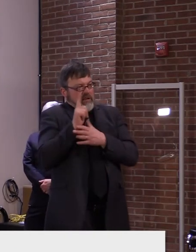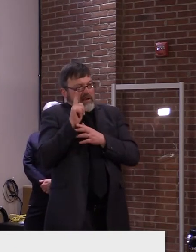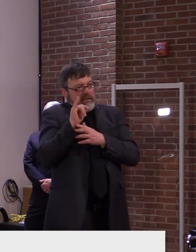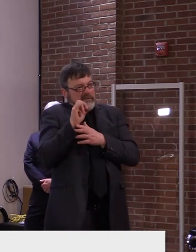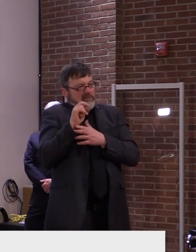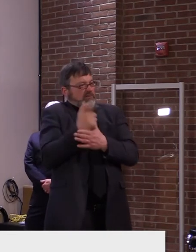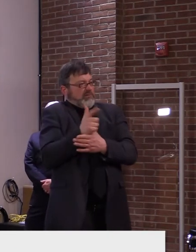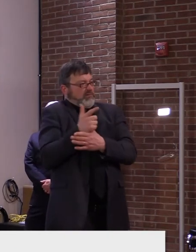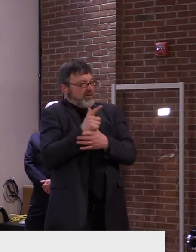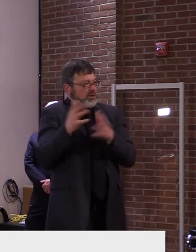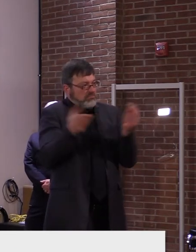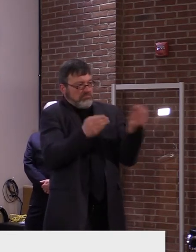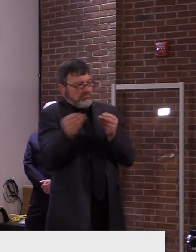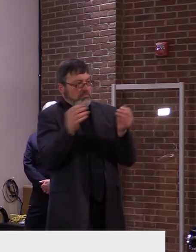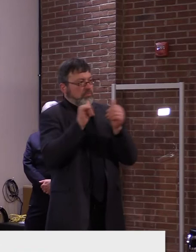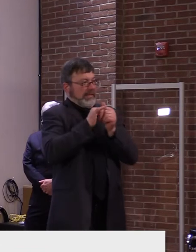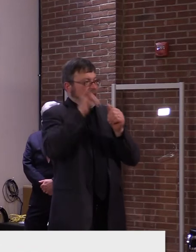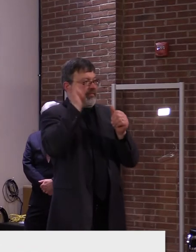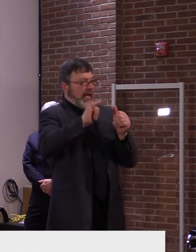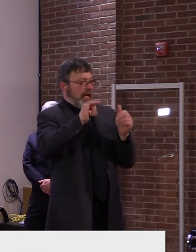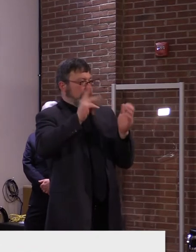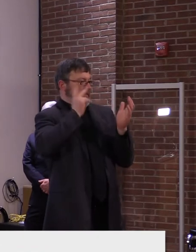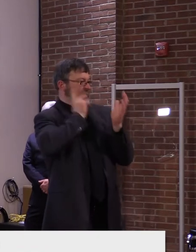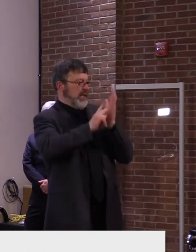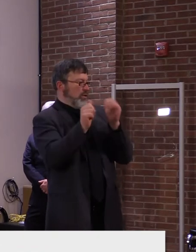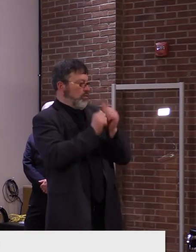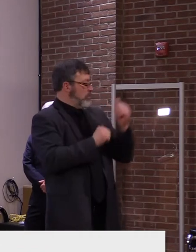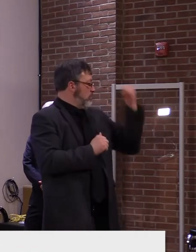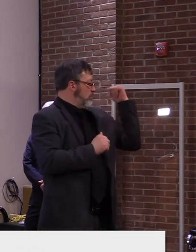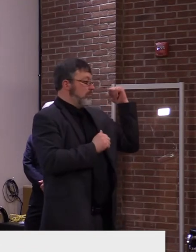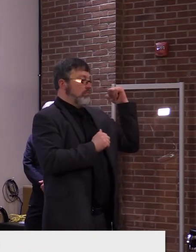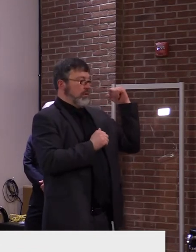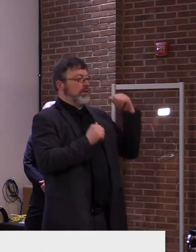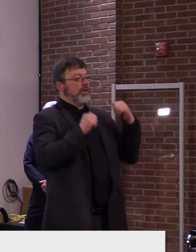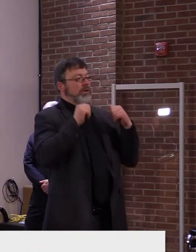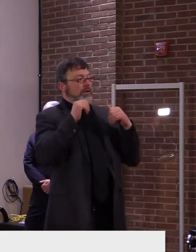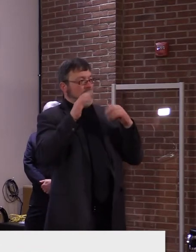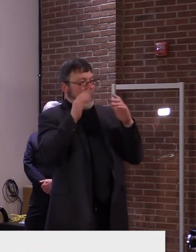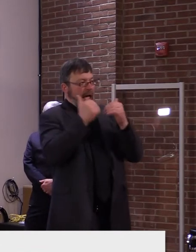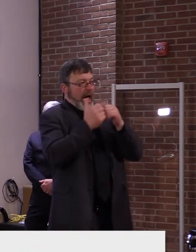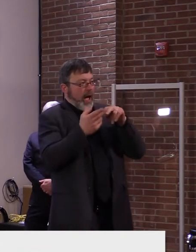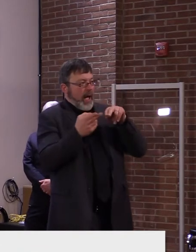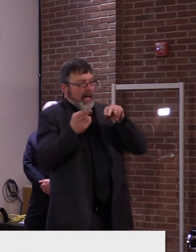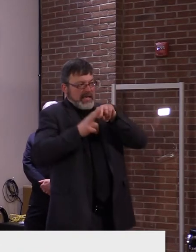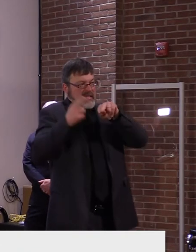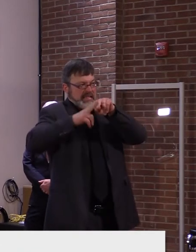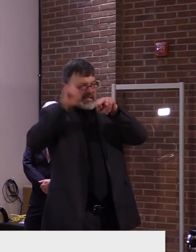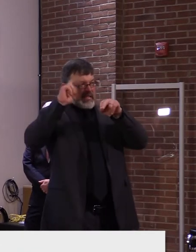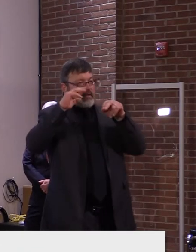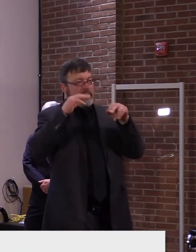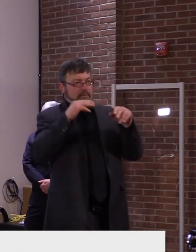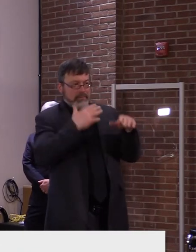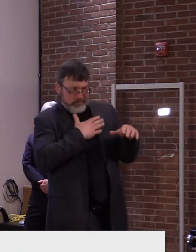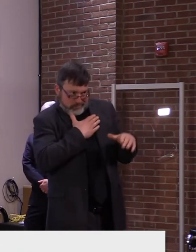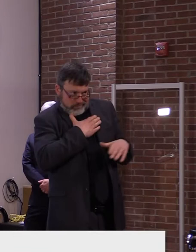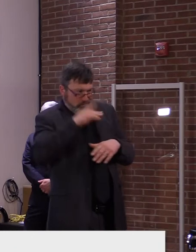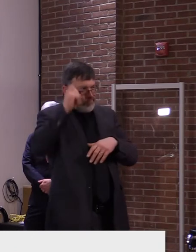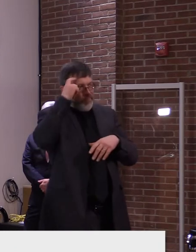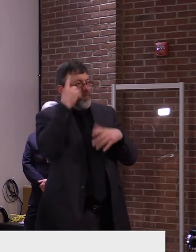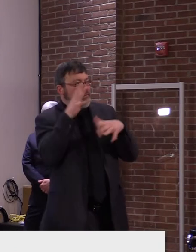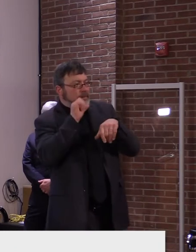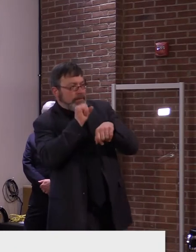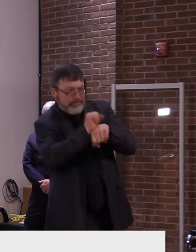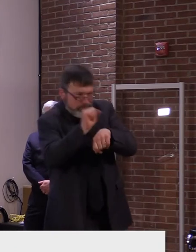secretary Smith about upping our efforts, uh, in this regard to get back on track to get the treatment that, uh,